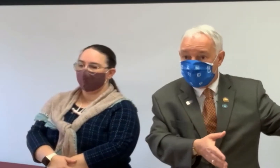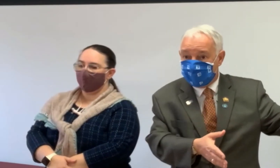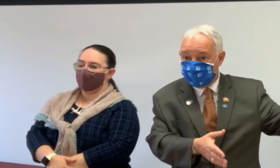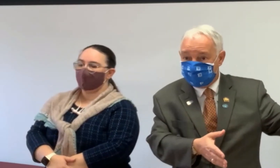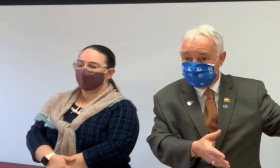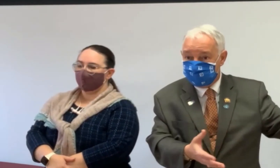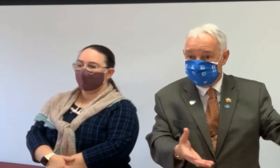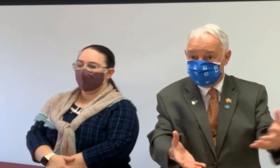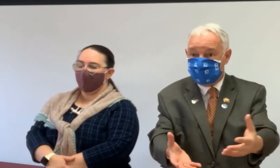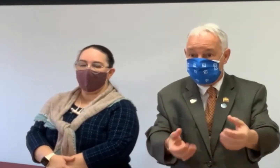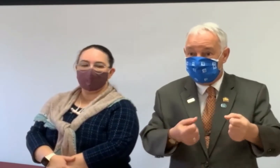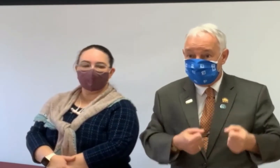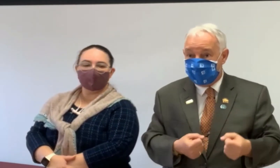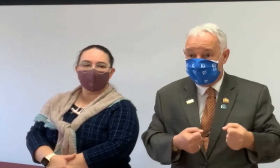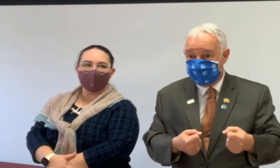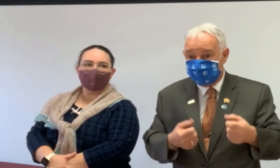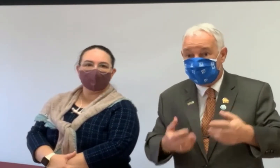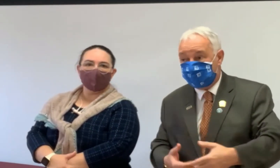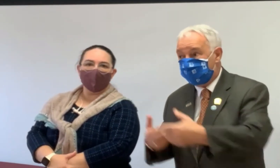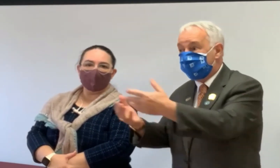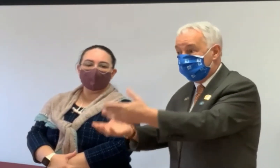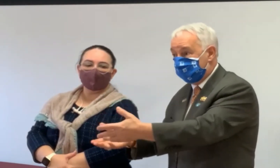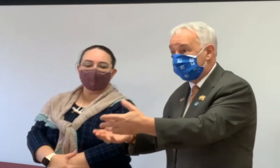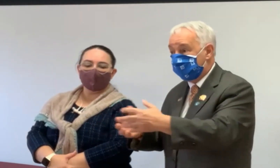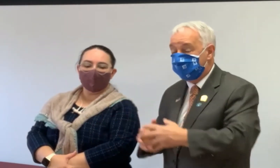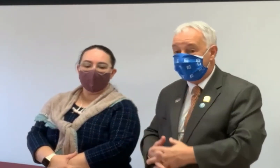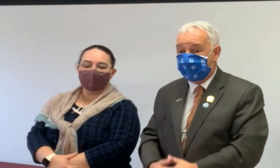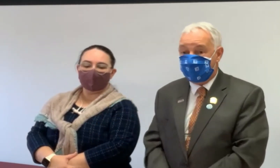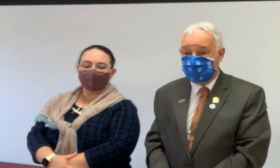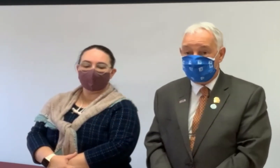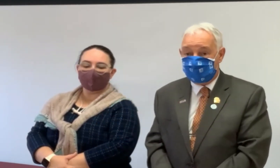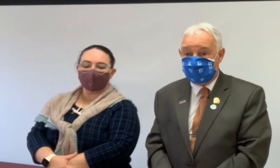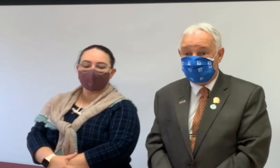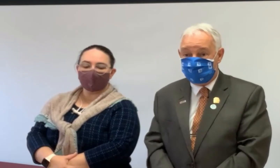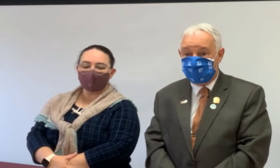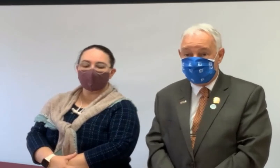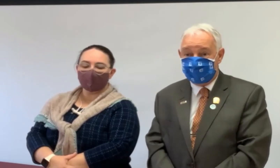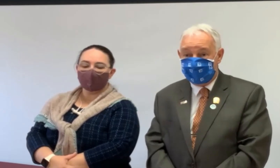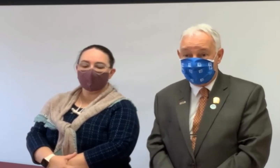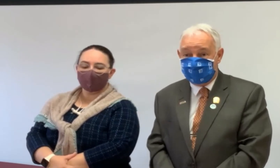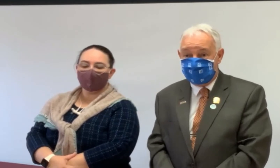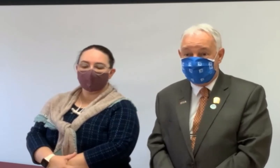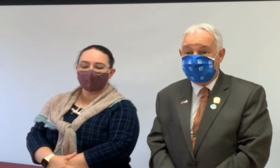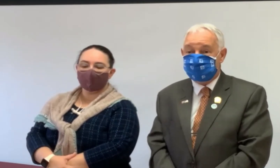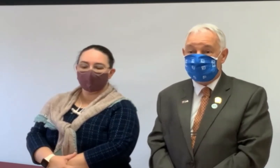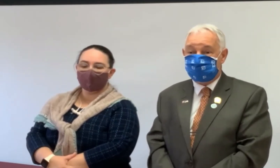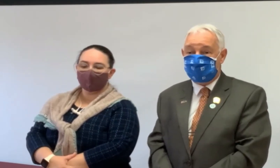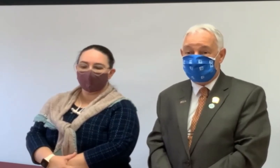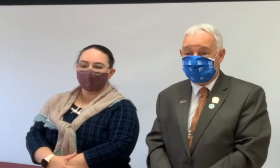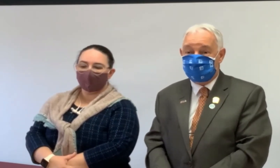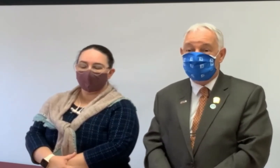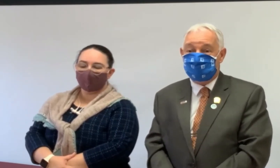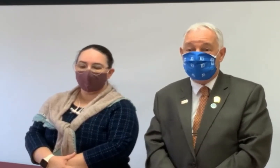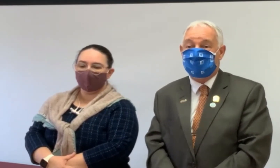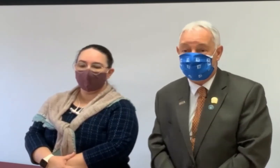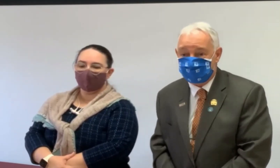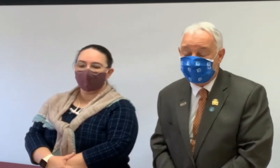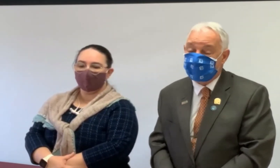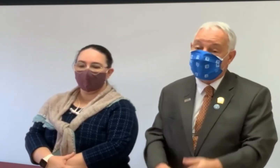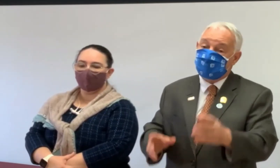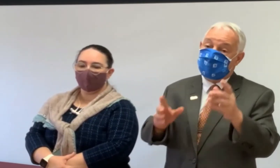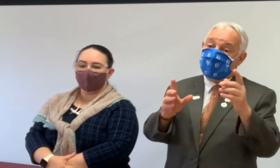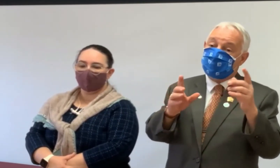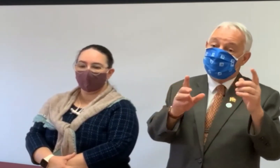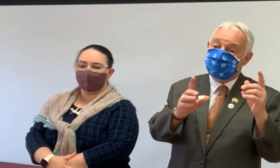reverse mortgage, which will give you the money. And then you can use it to help your kids put an in-law suite for you to visit.